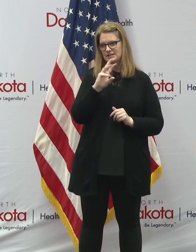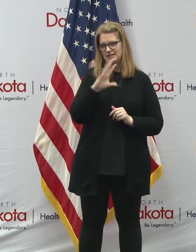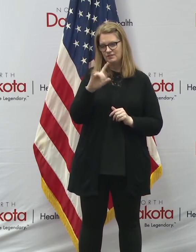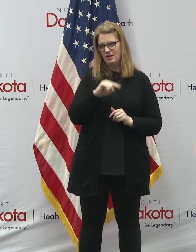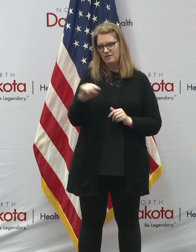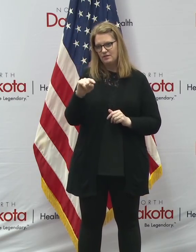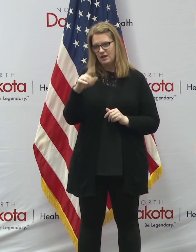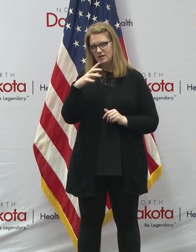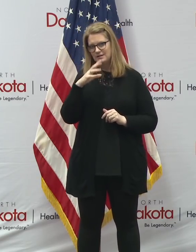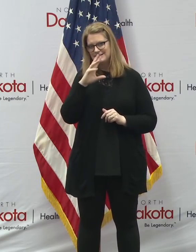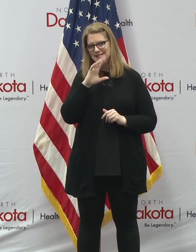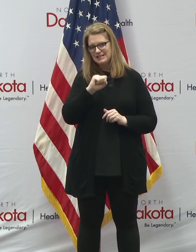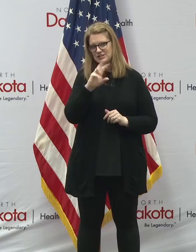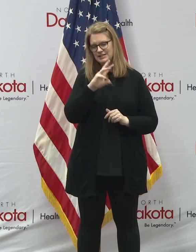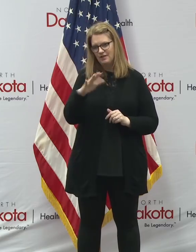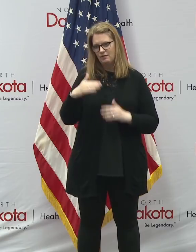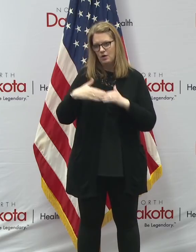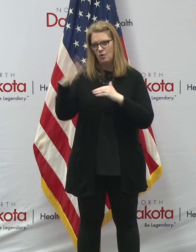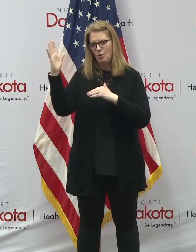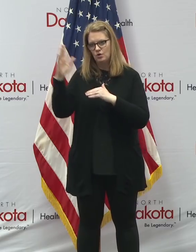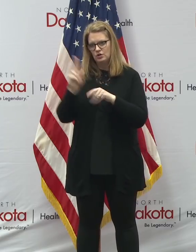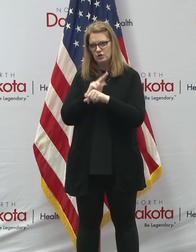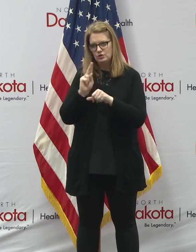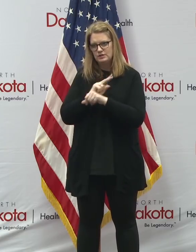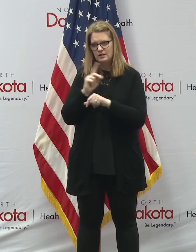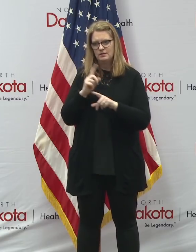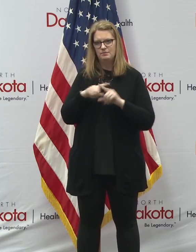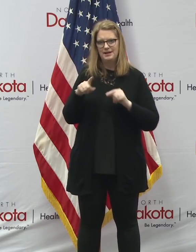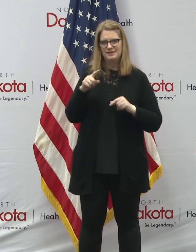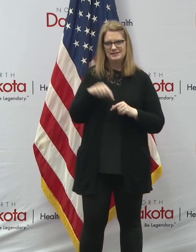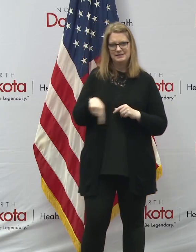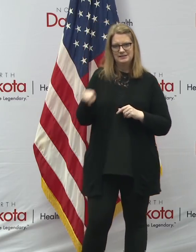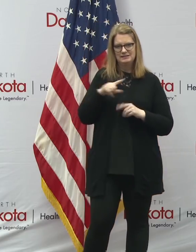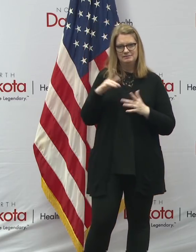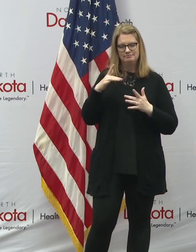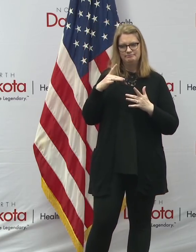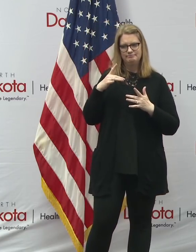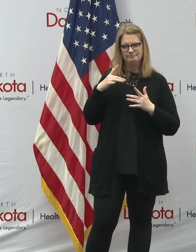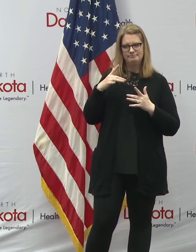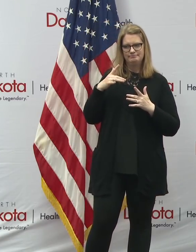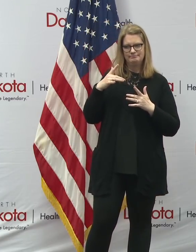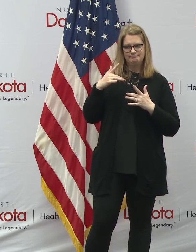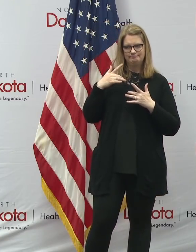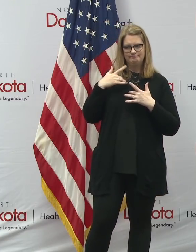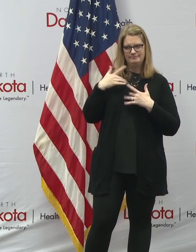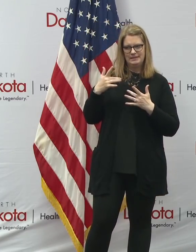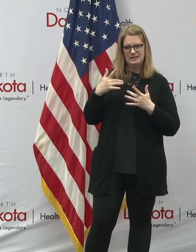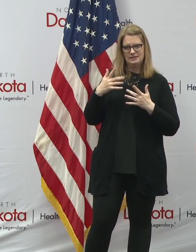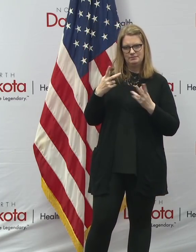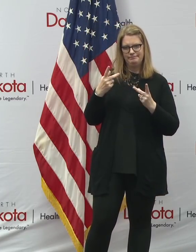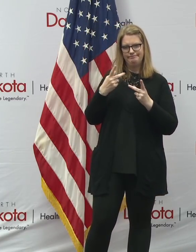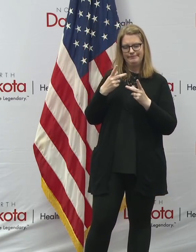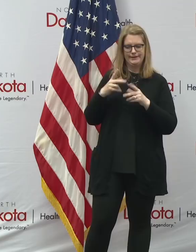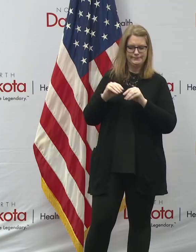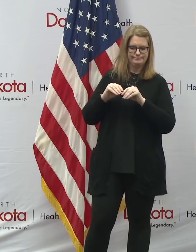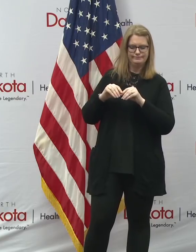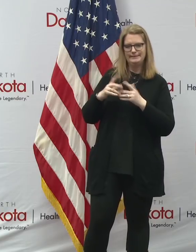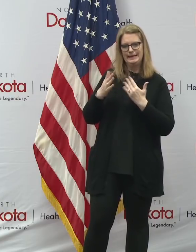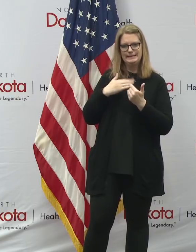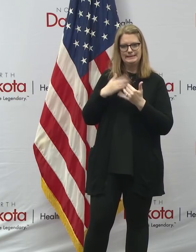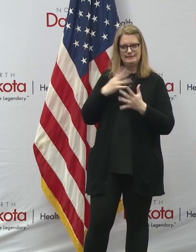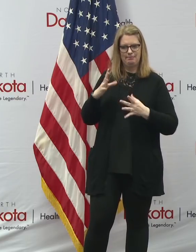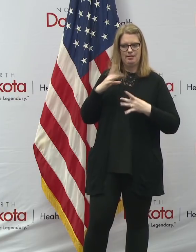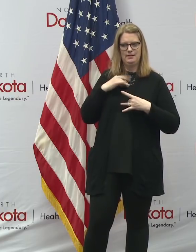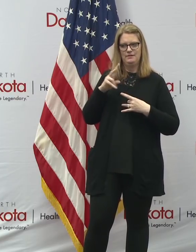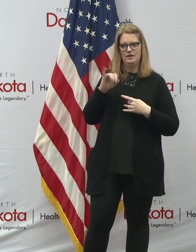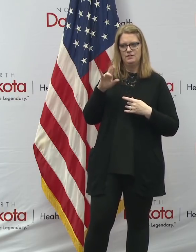using those. But the ages 65 and older are the ones most susceptible to this virus. What is there that can be done for those that want to